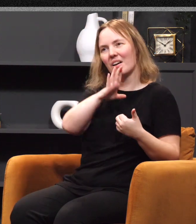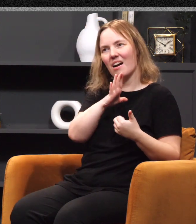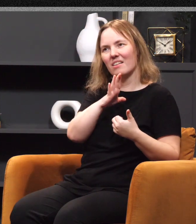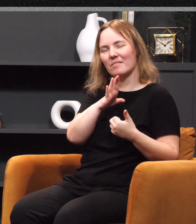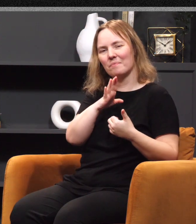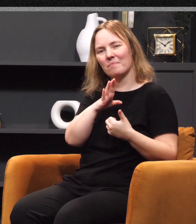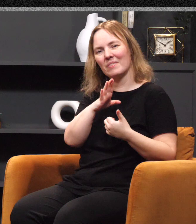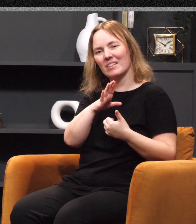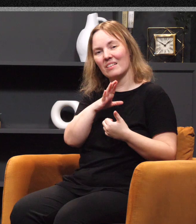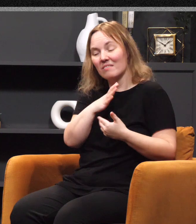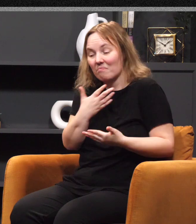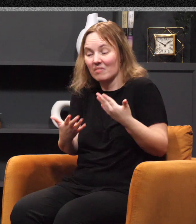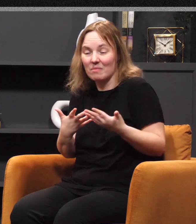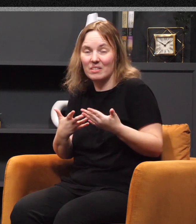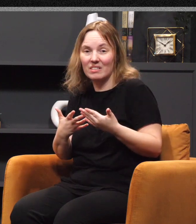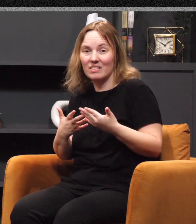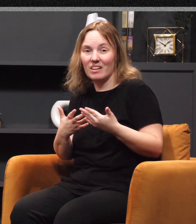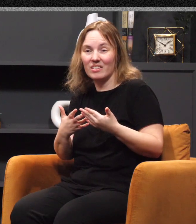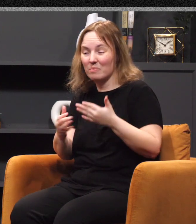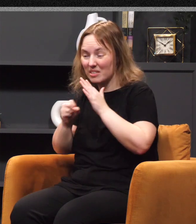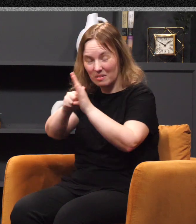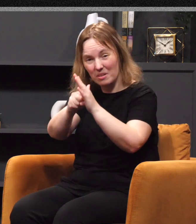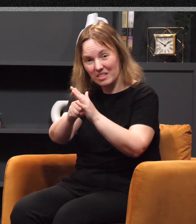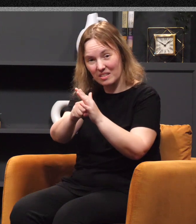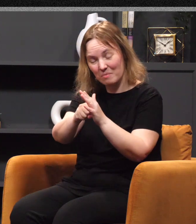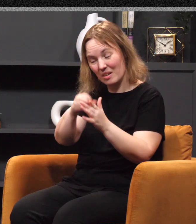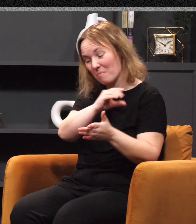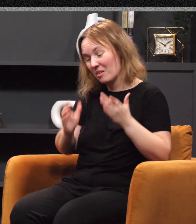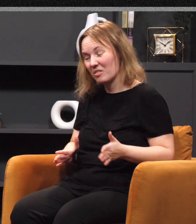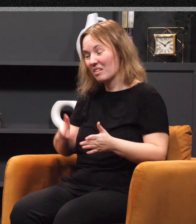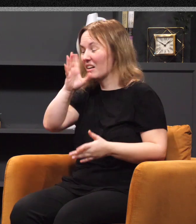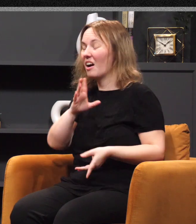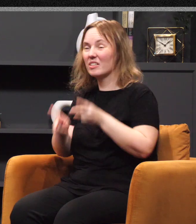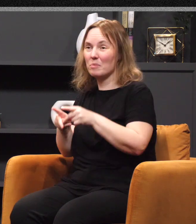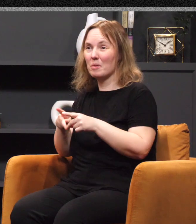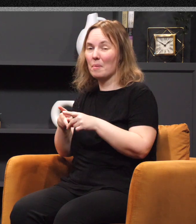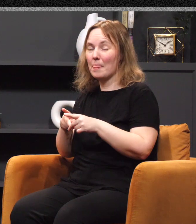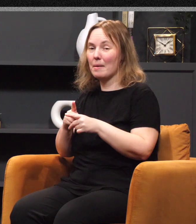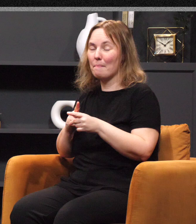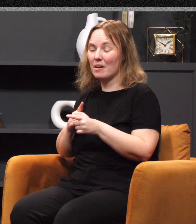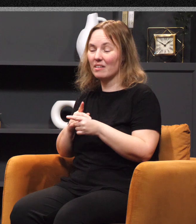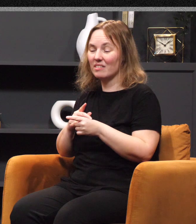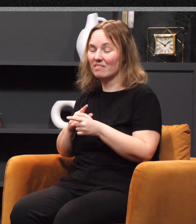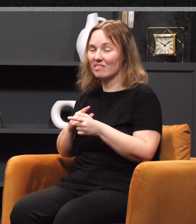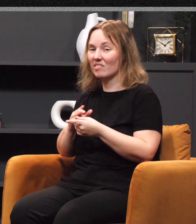the symbolism of being Christians, being God's people. But over time, what happens? We begin to dry up